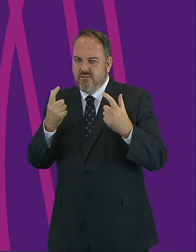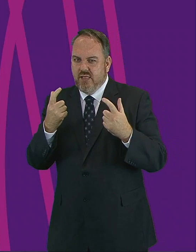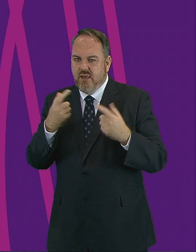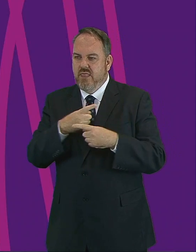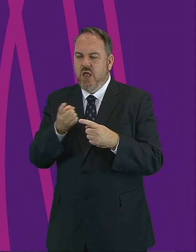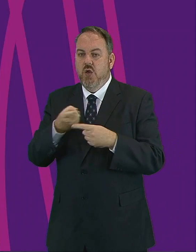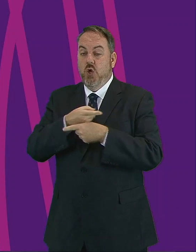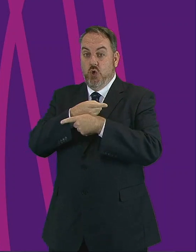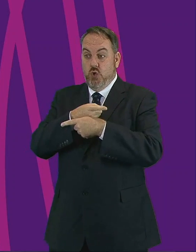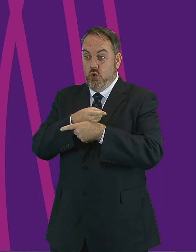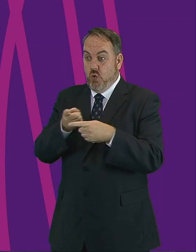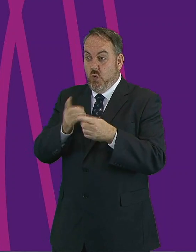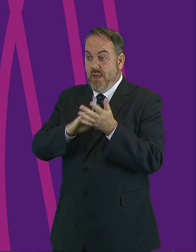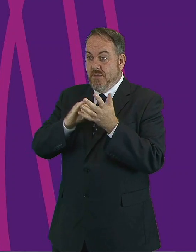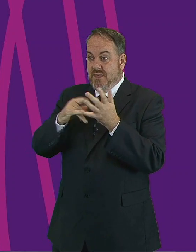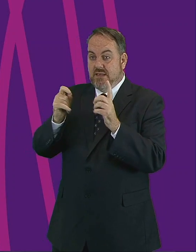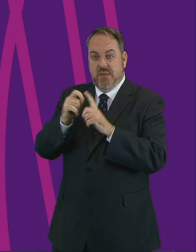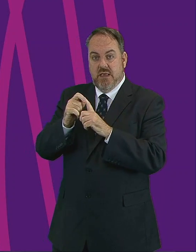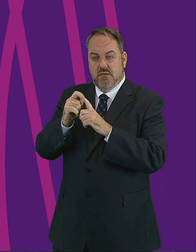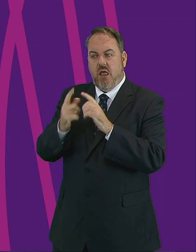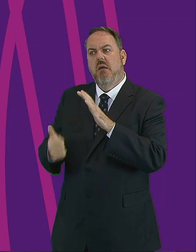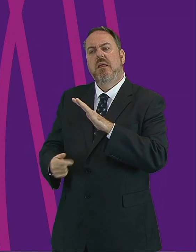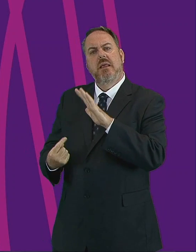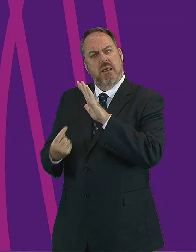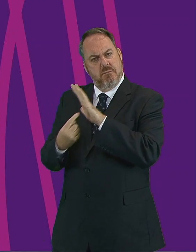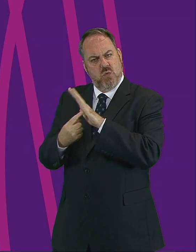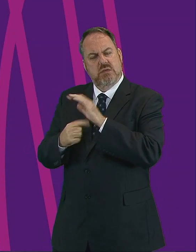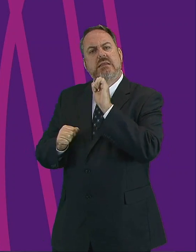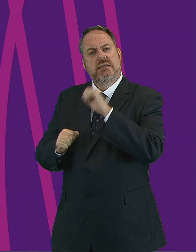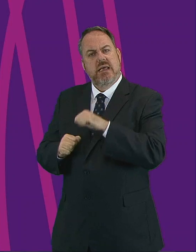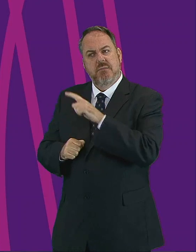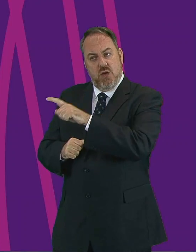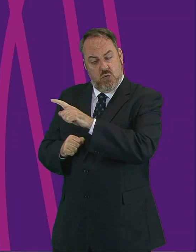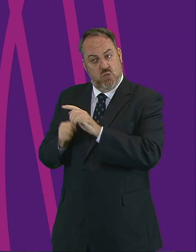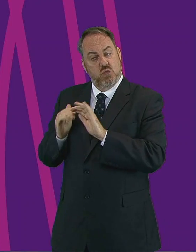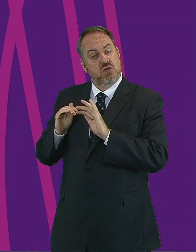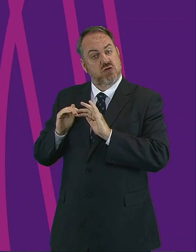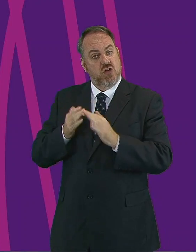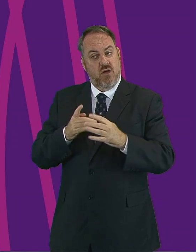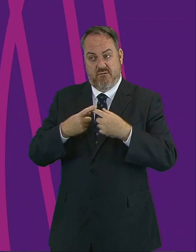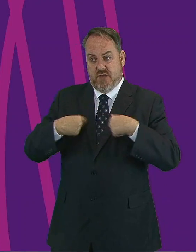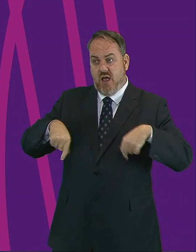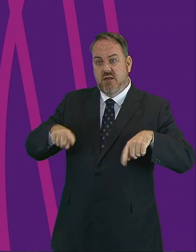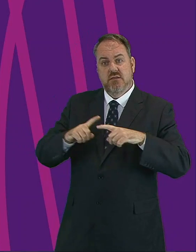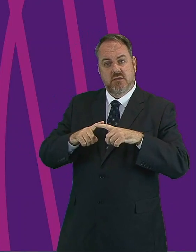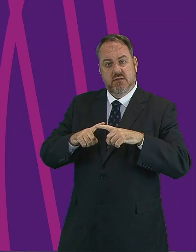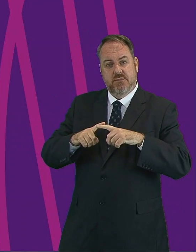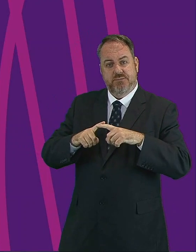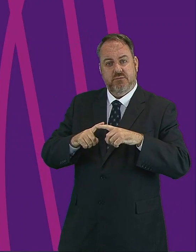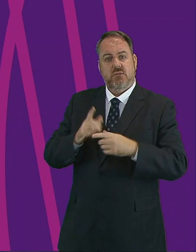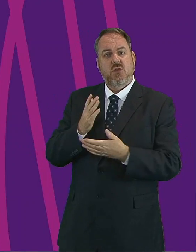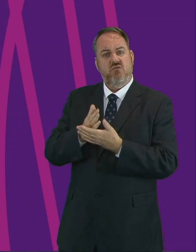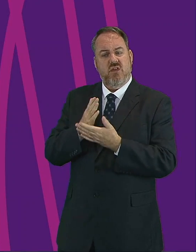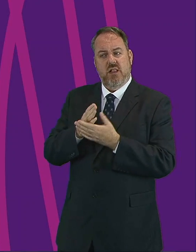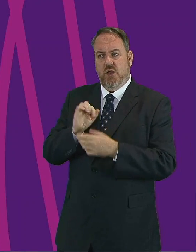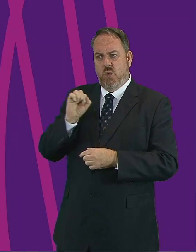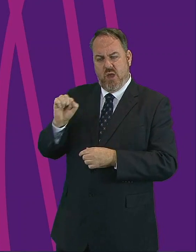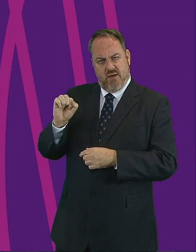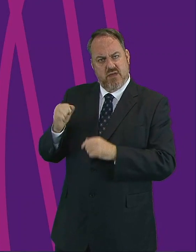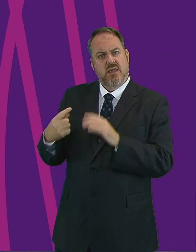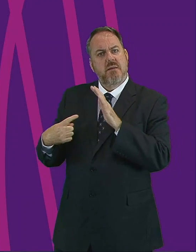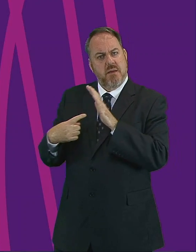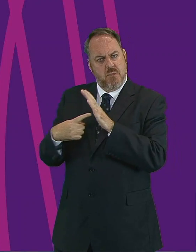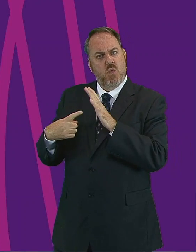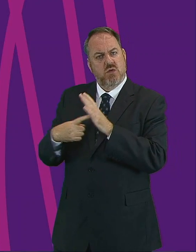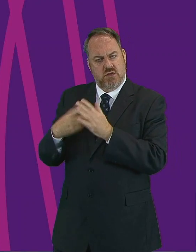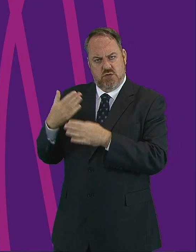the people of Scotland. Let me say to you, yours is a high calling. Remember